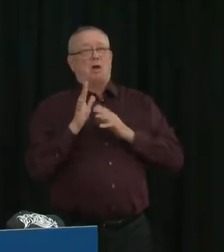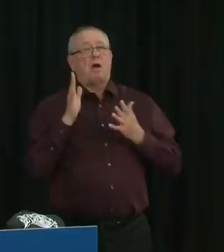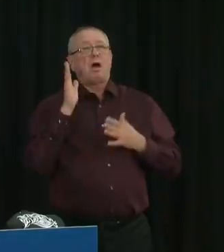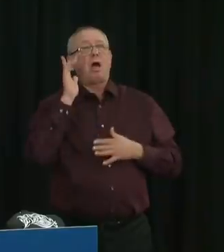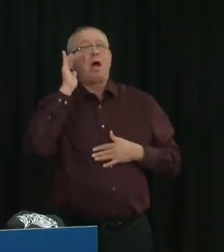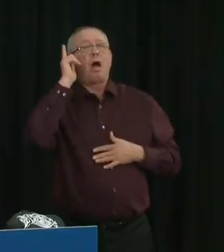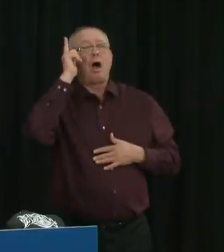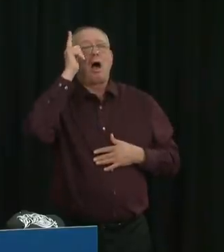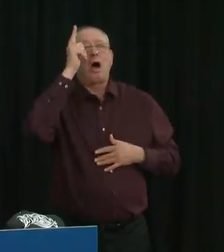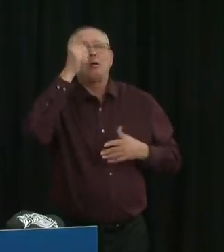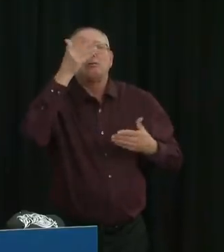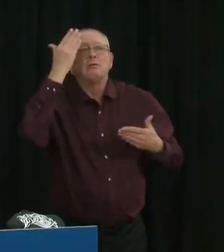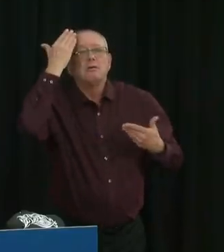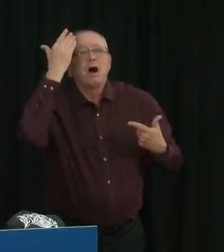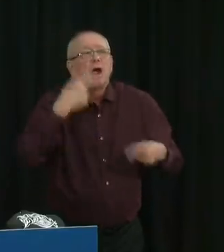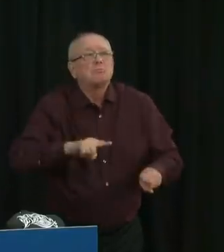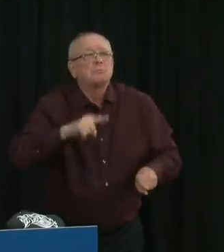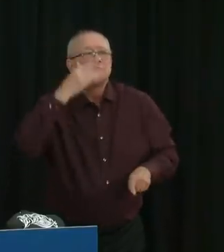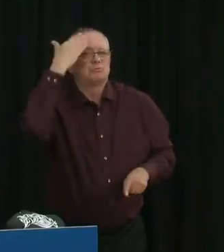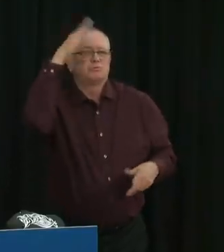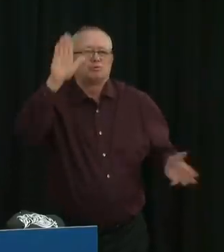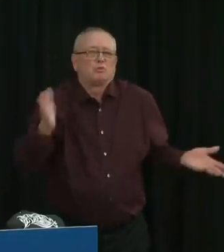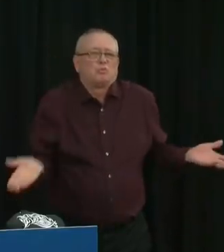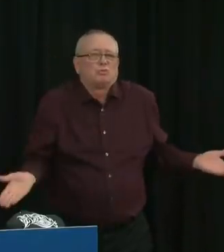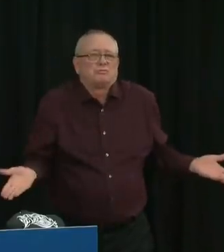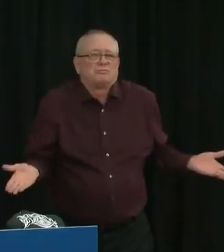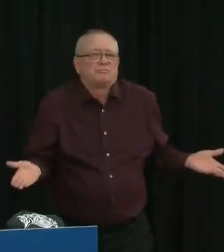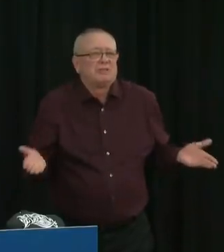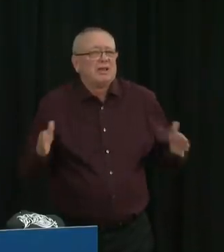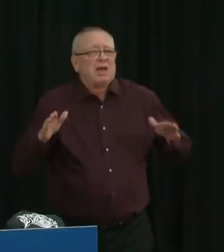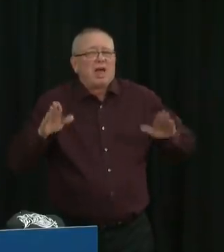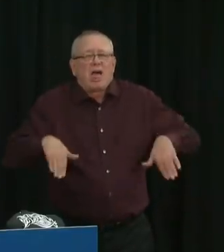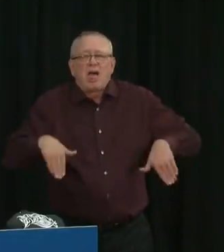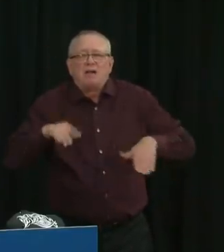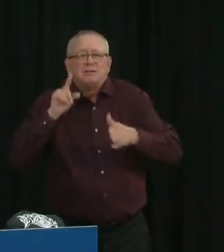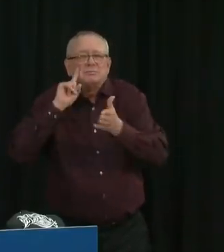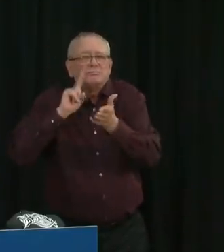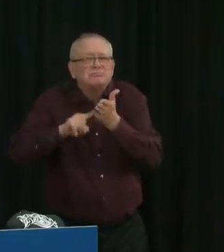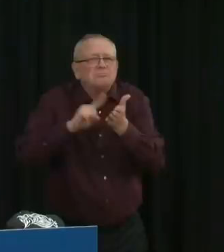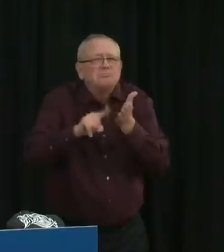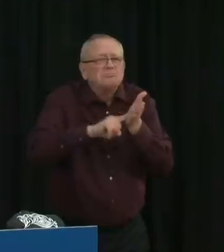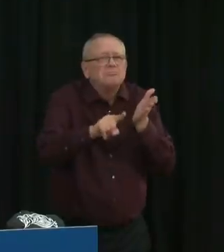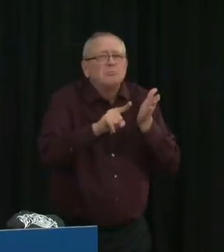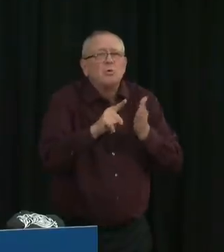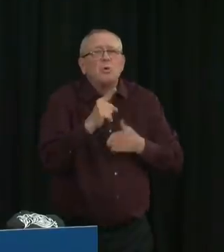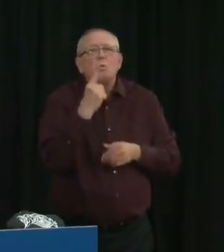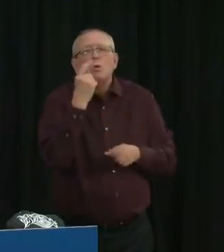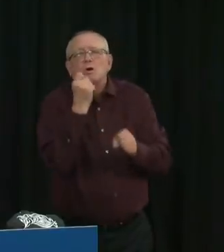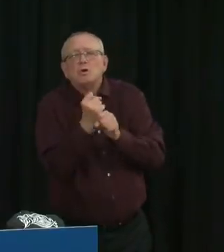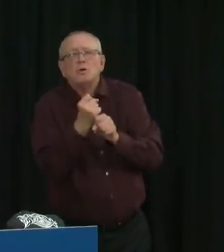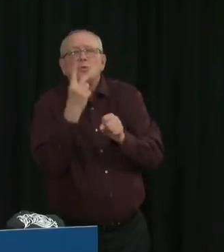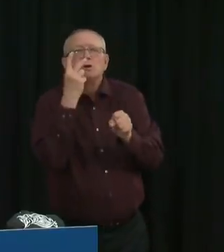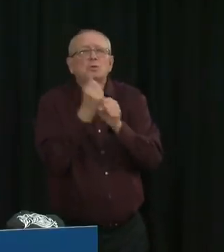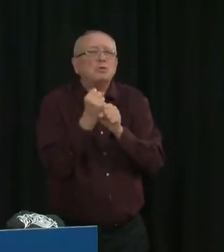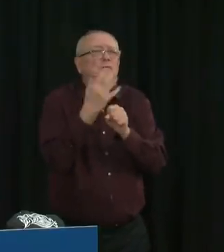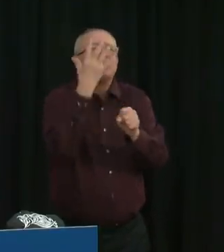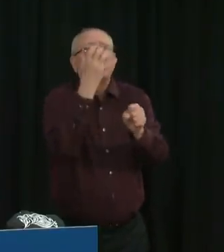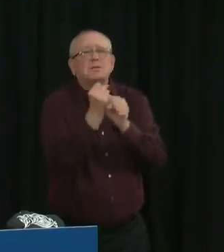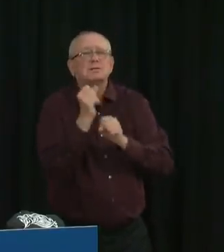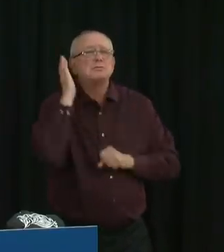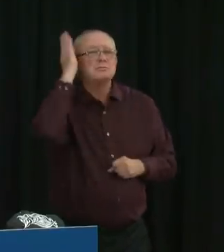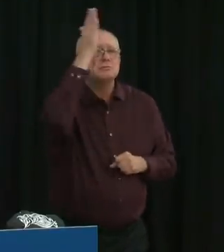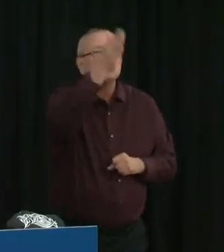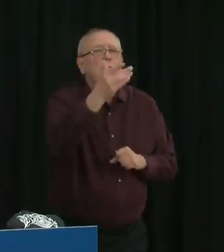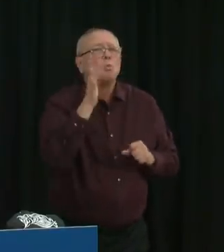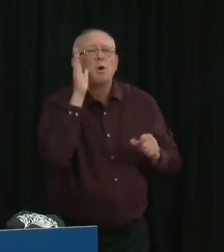We do not yet know the long-term consequences of getting infected. We are starting to get some clues from findings from